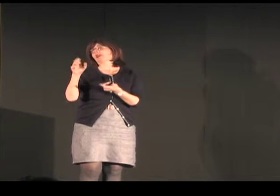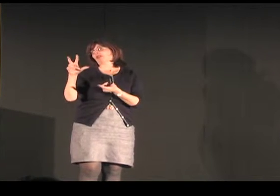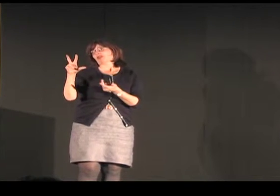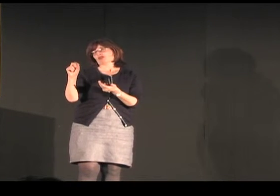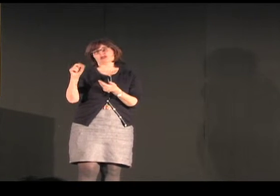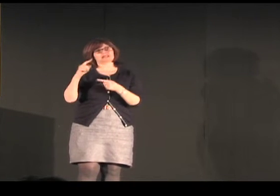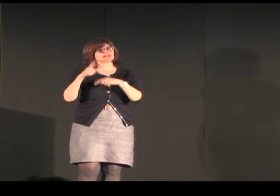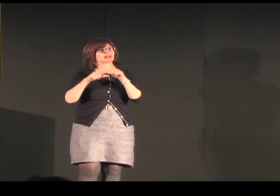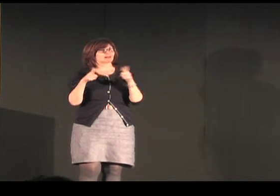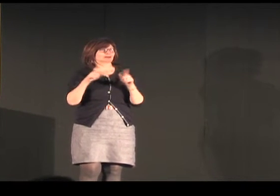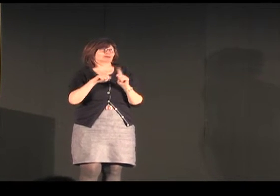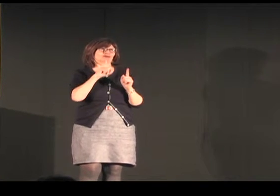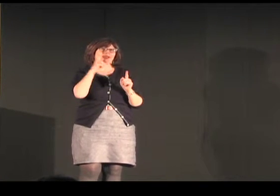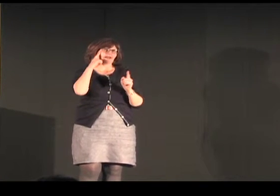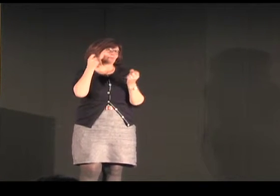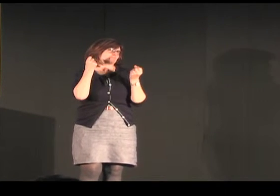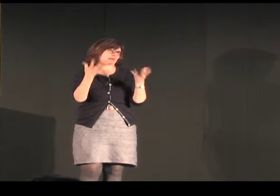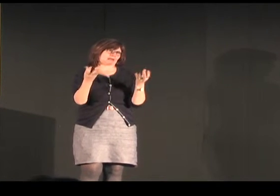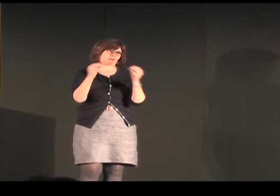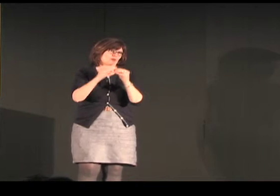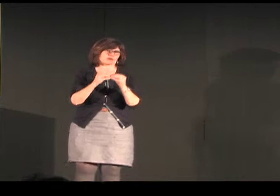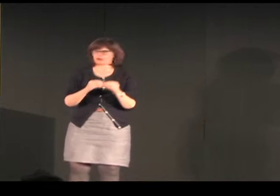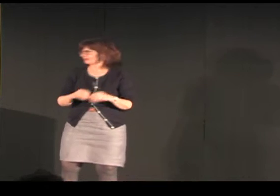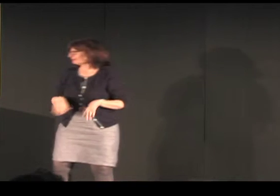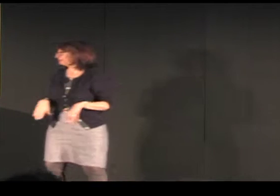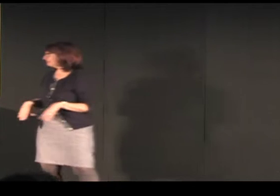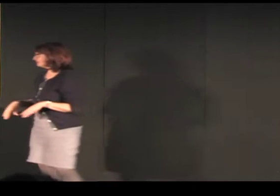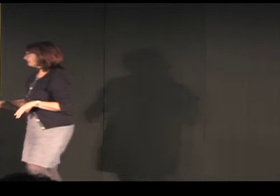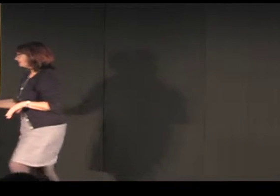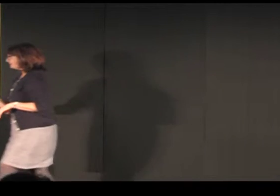who give them submissions. So I think the number is much higher than that.